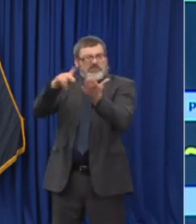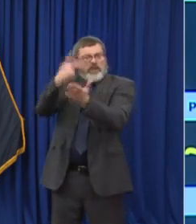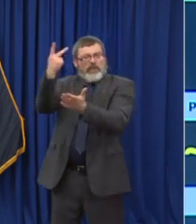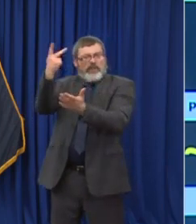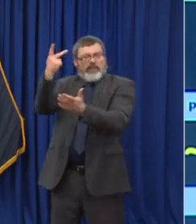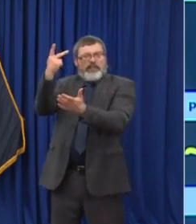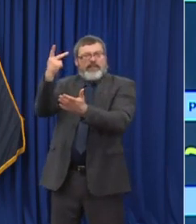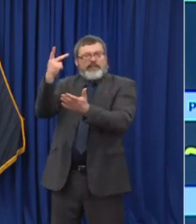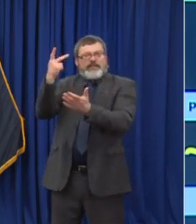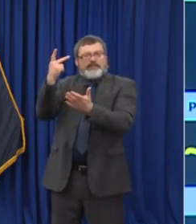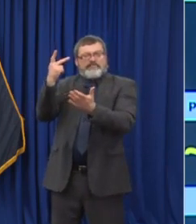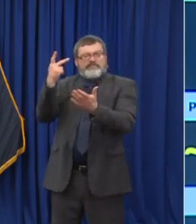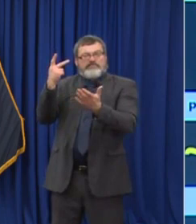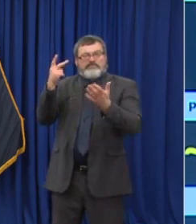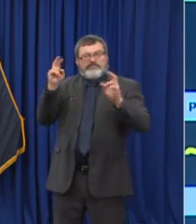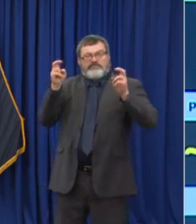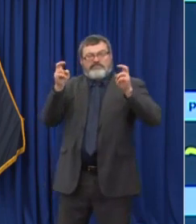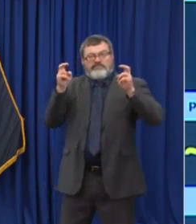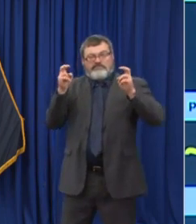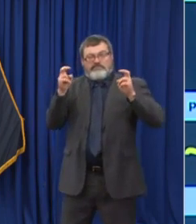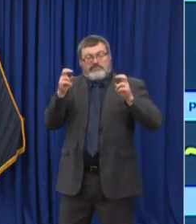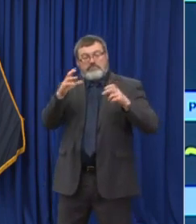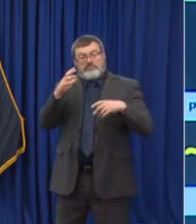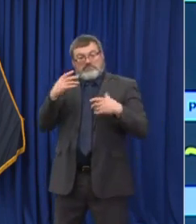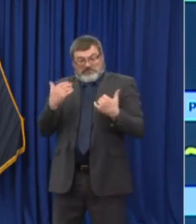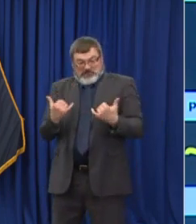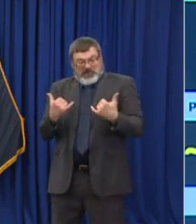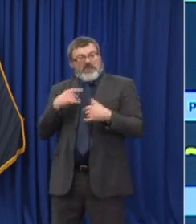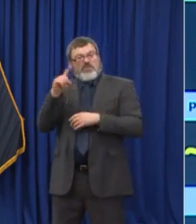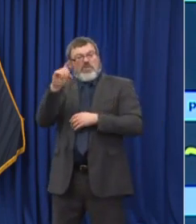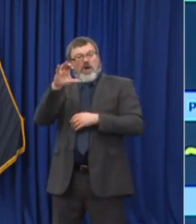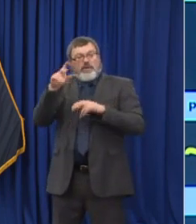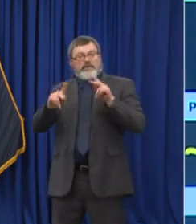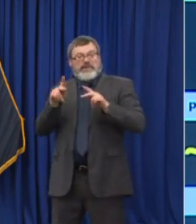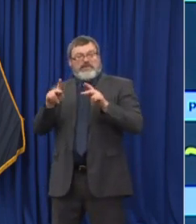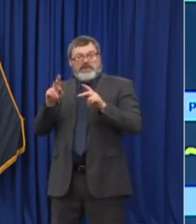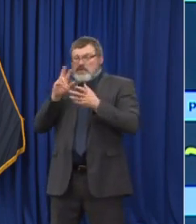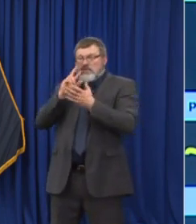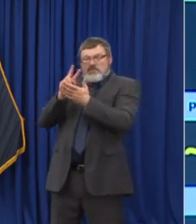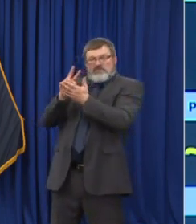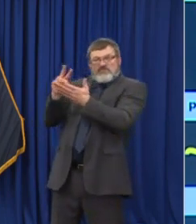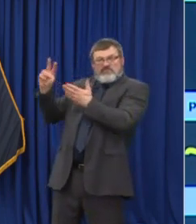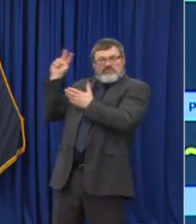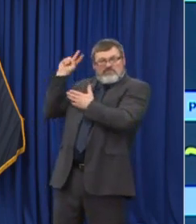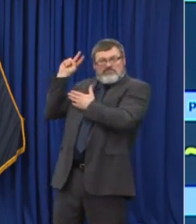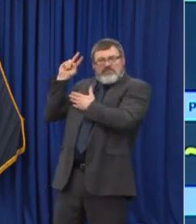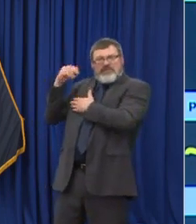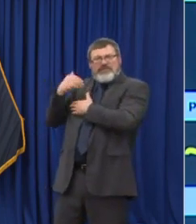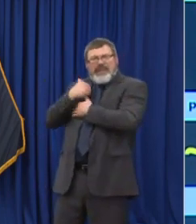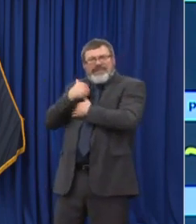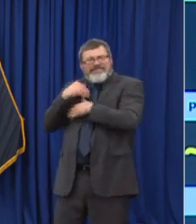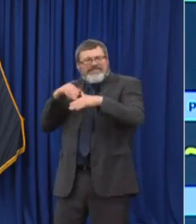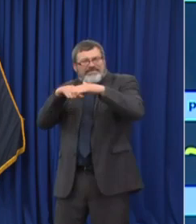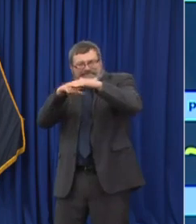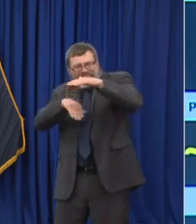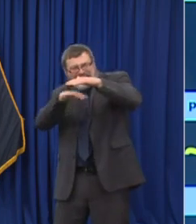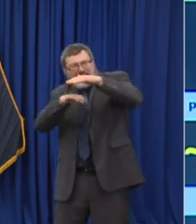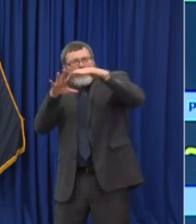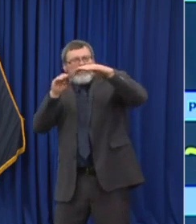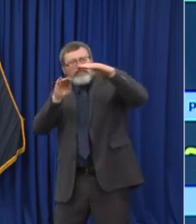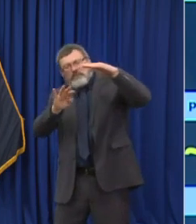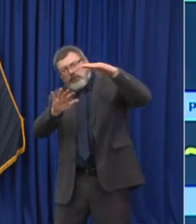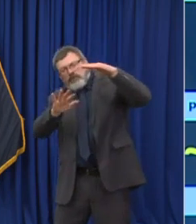hospitals with COVID. Two weeks ago, that was less than 50. So we have doubled the number of individuals over the last two weeks